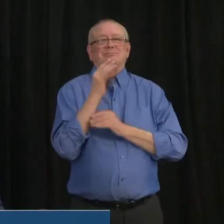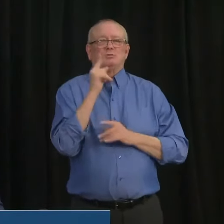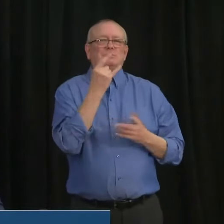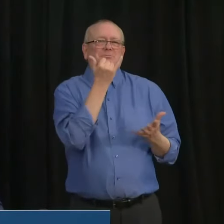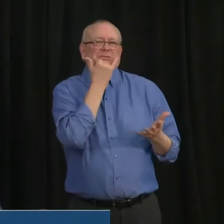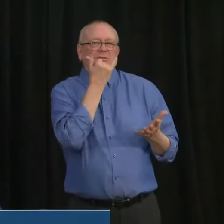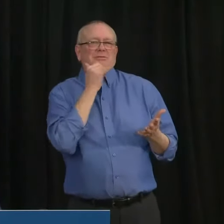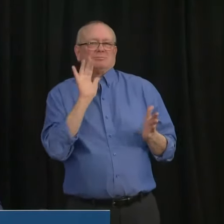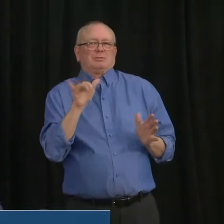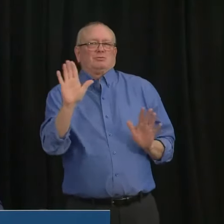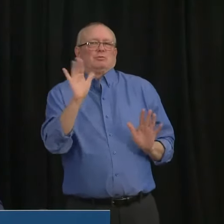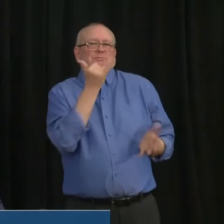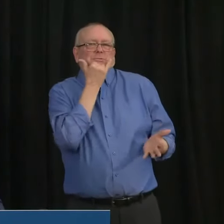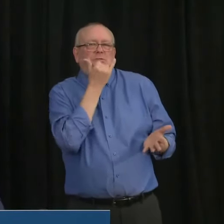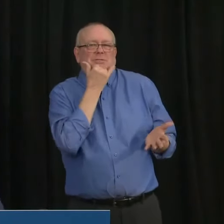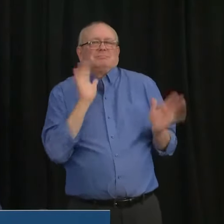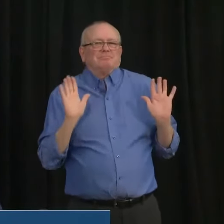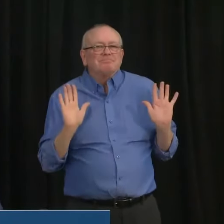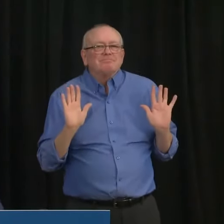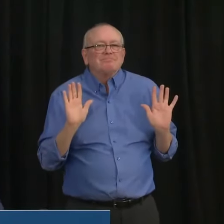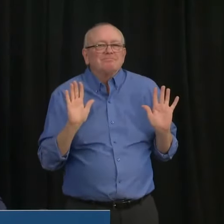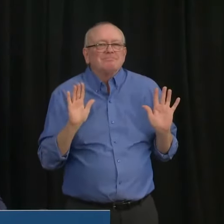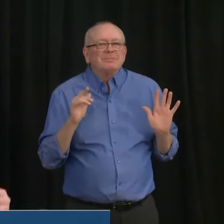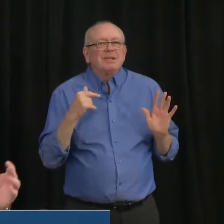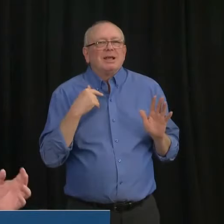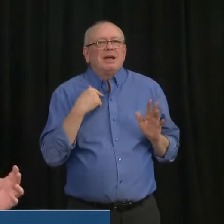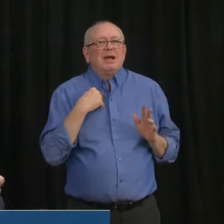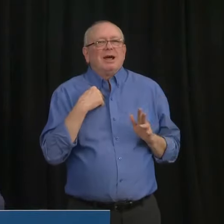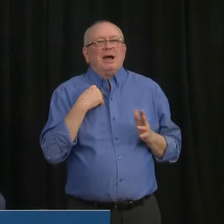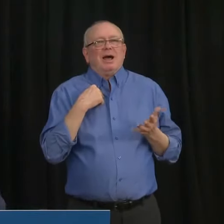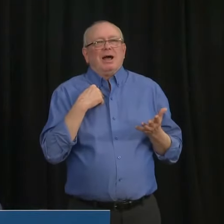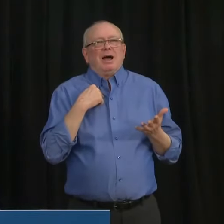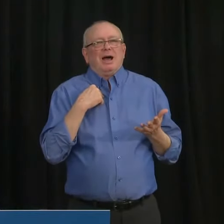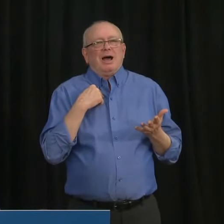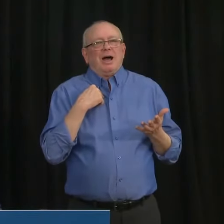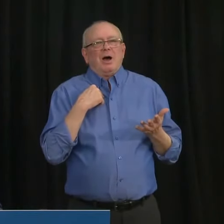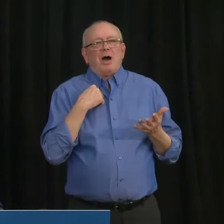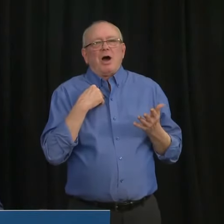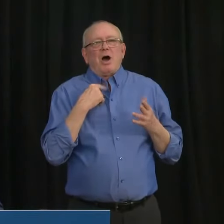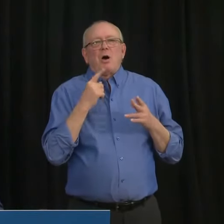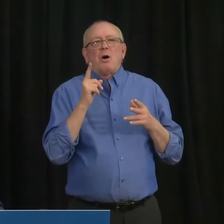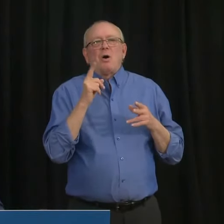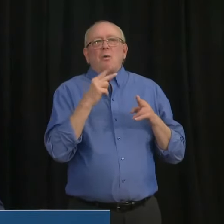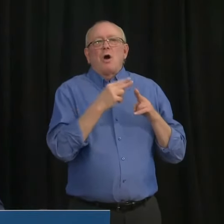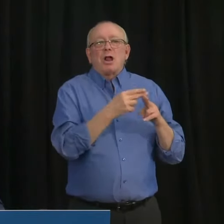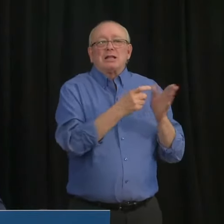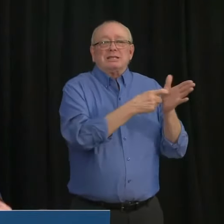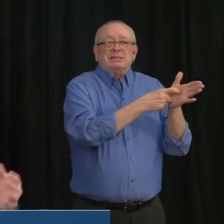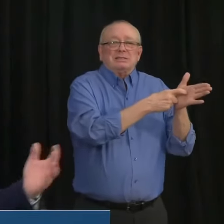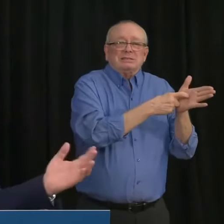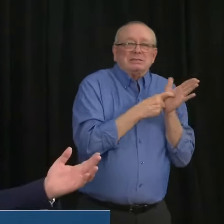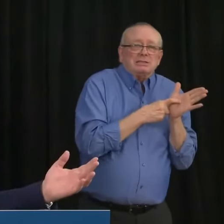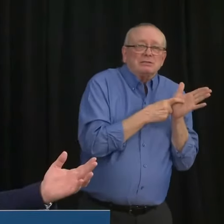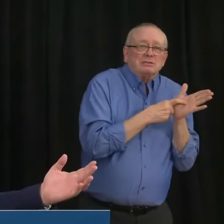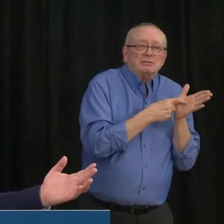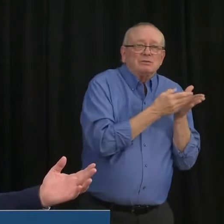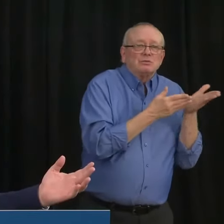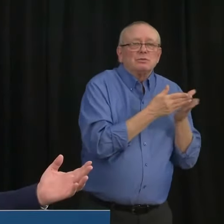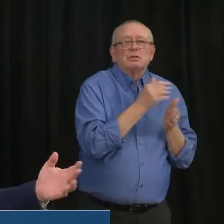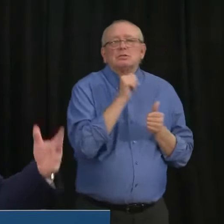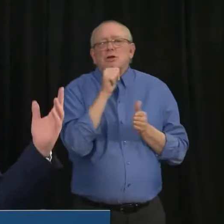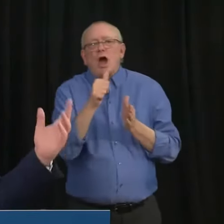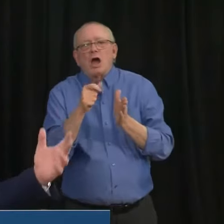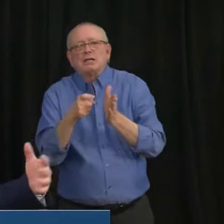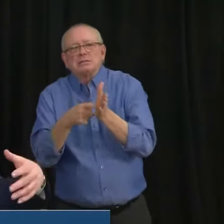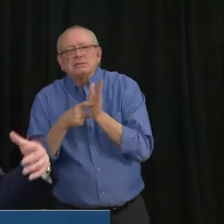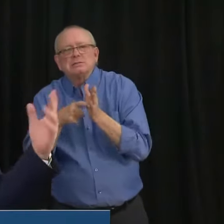frankly, I think a stupidly arbitrary distinction between essential and non-essential retail businesses that had the unintended consequence of